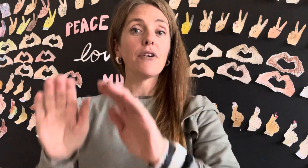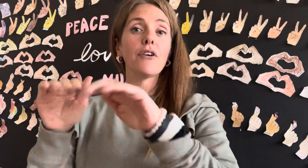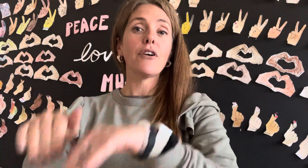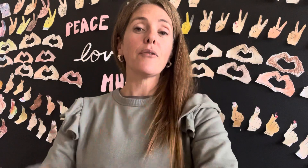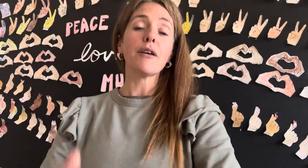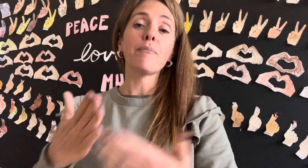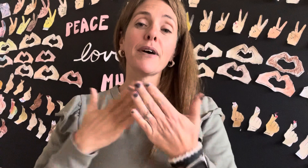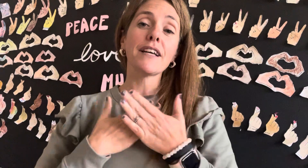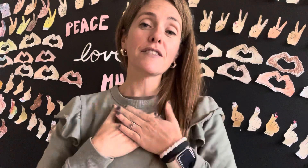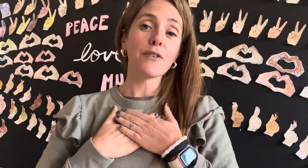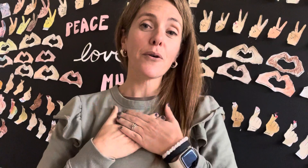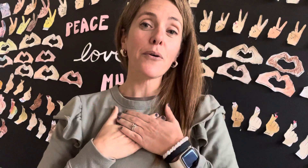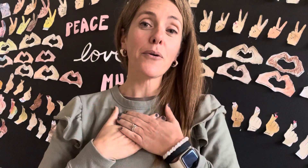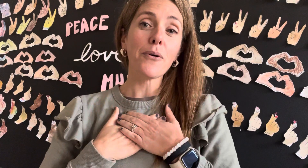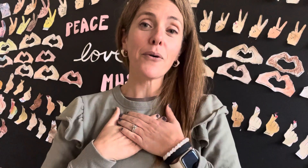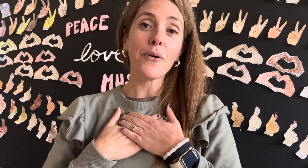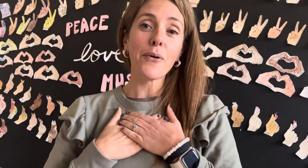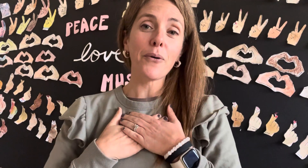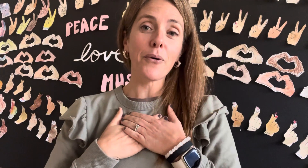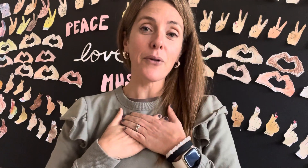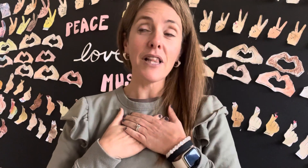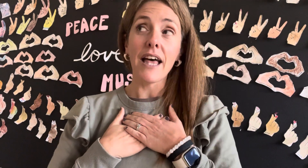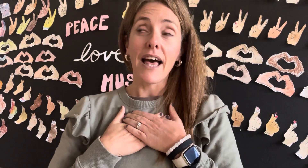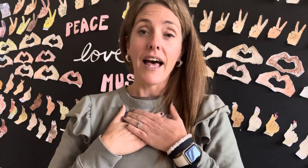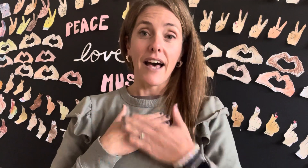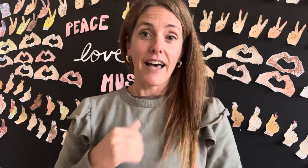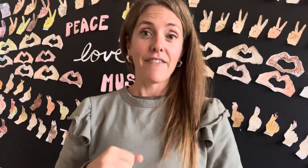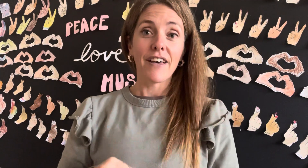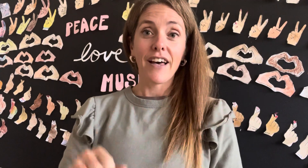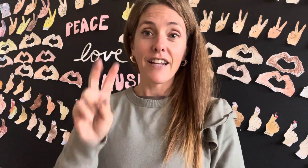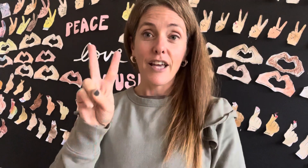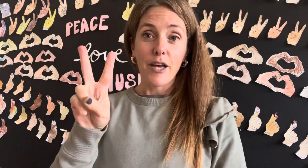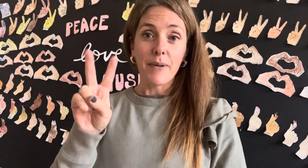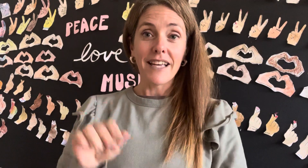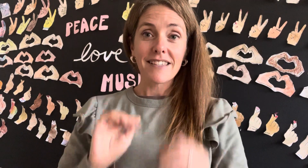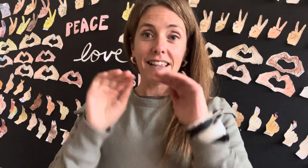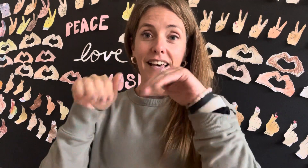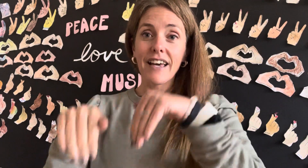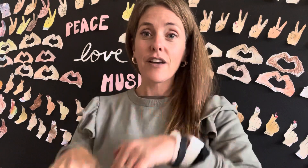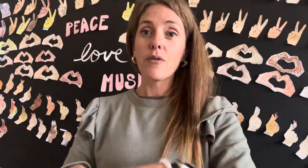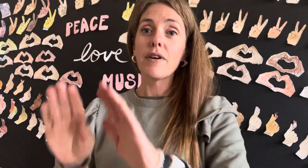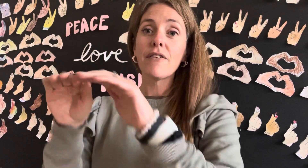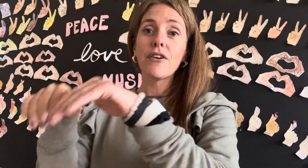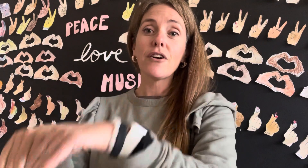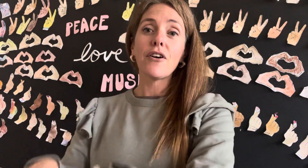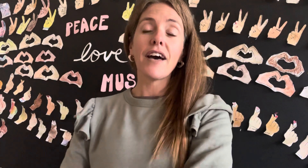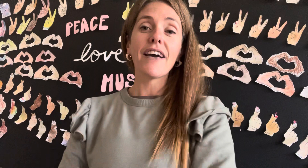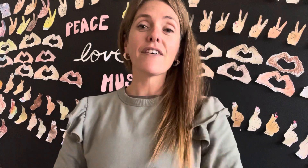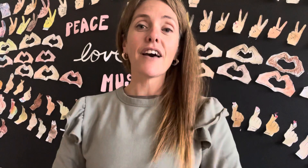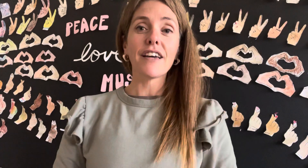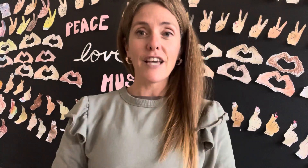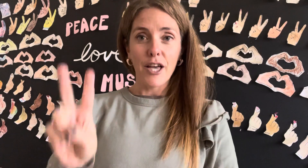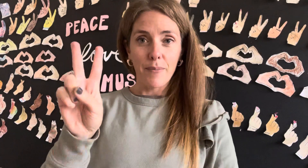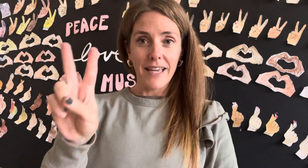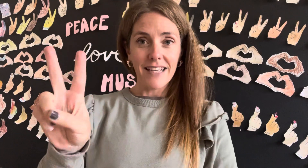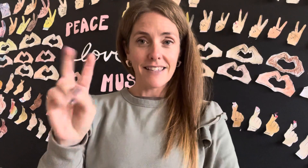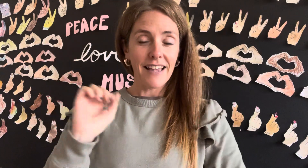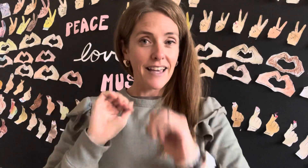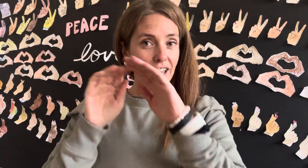in my soul. I've got peace like a river, I've got peace like